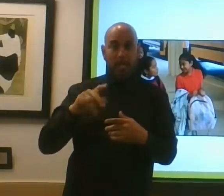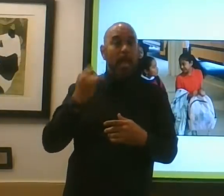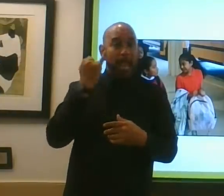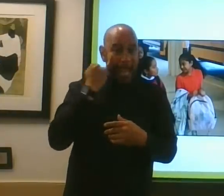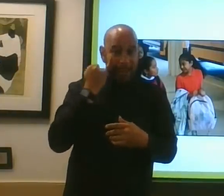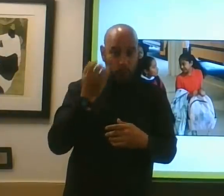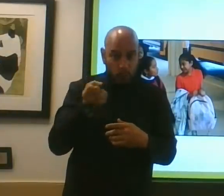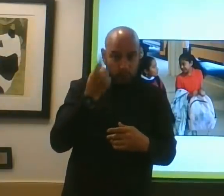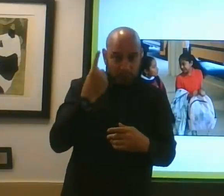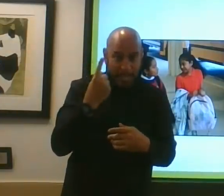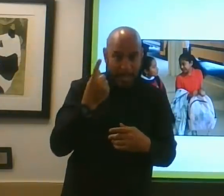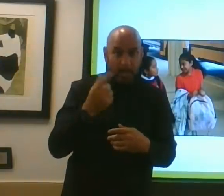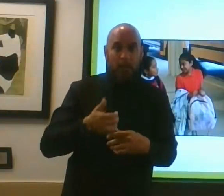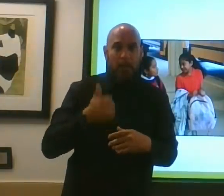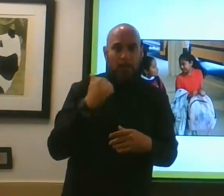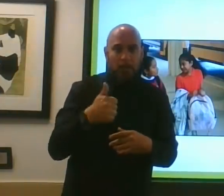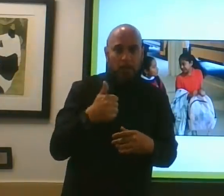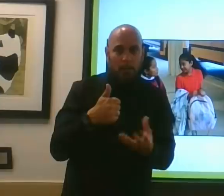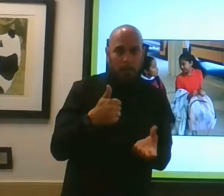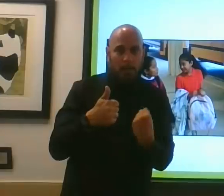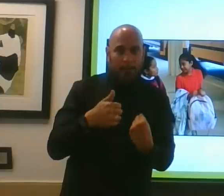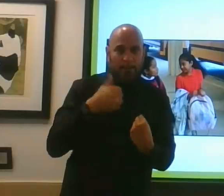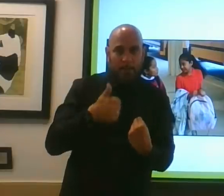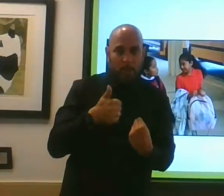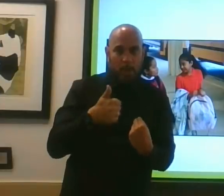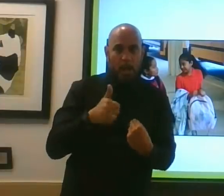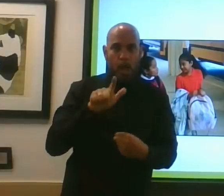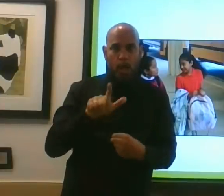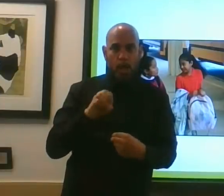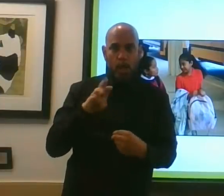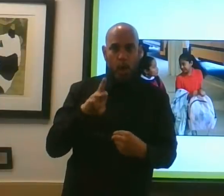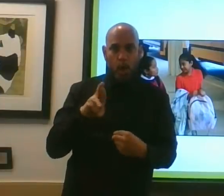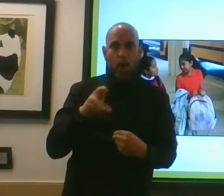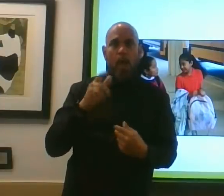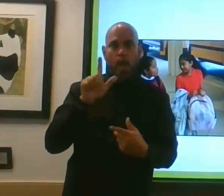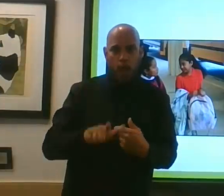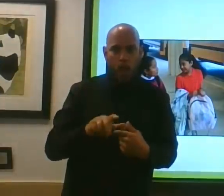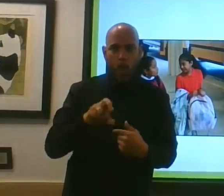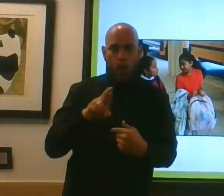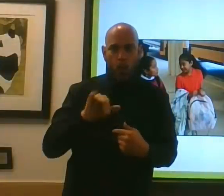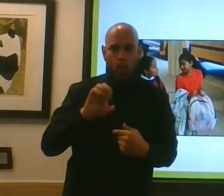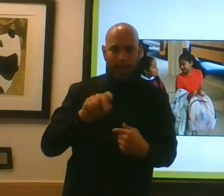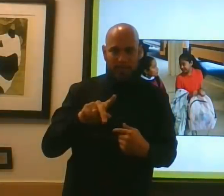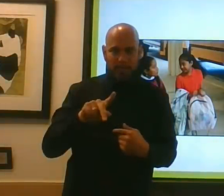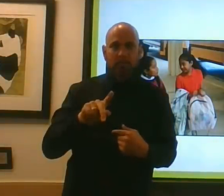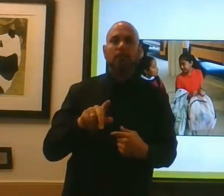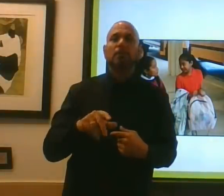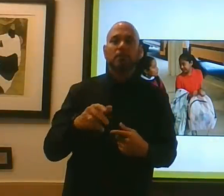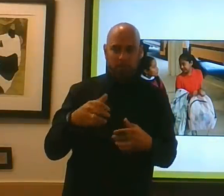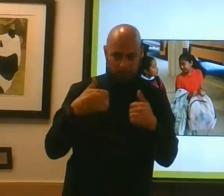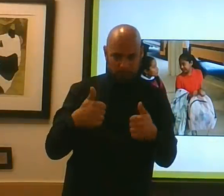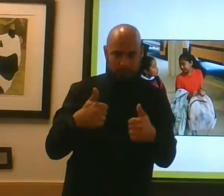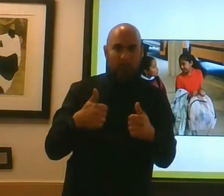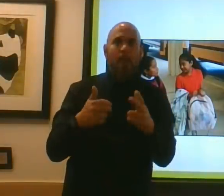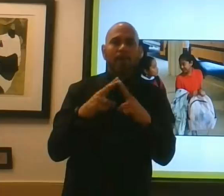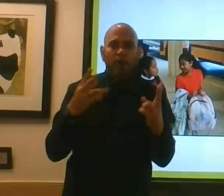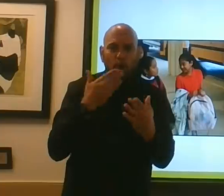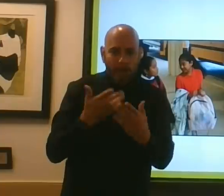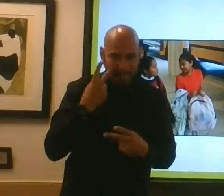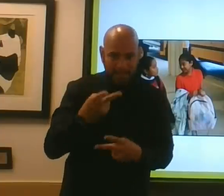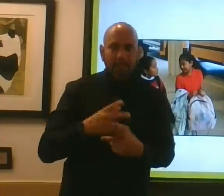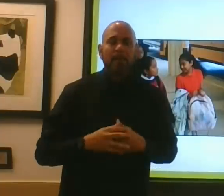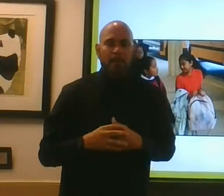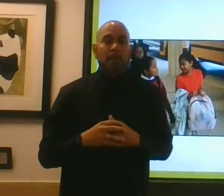to low-risk situation, low-risk of virus transmission, low-risk. Very good, very good.